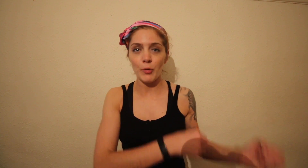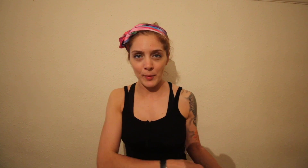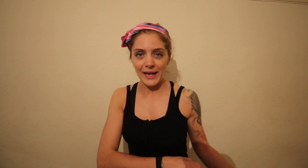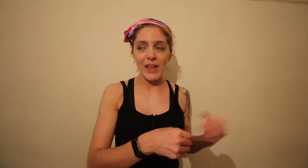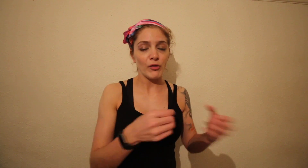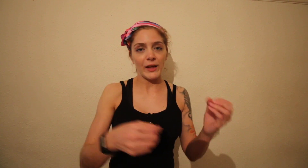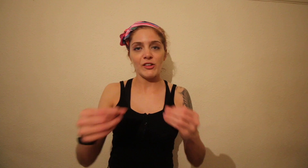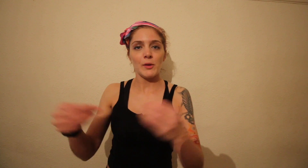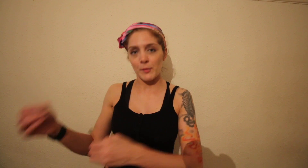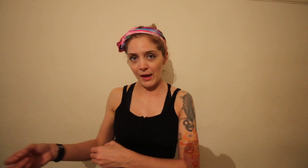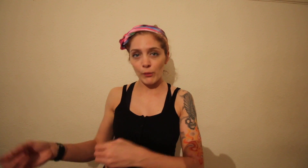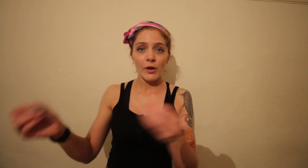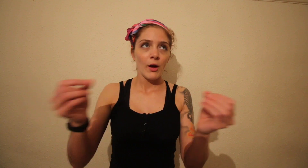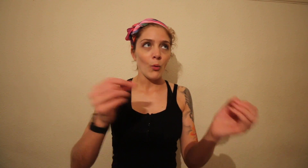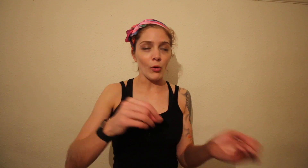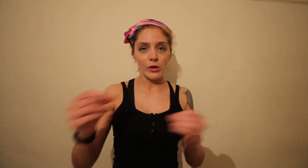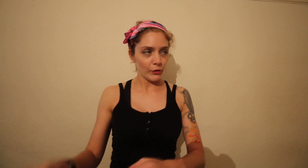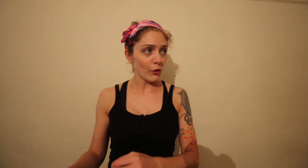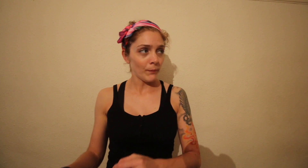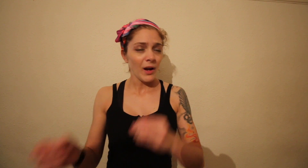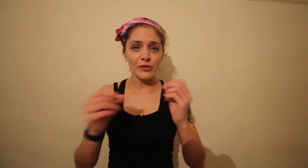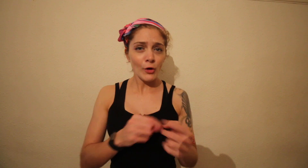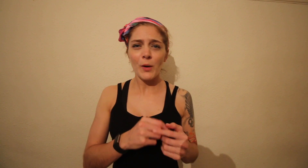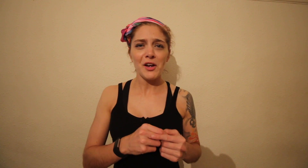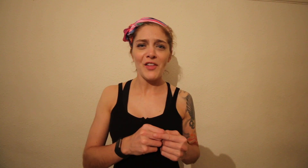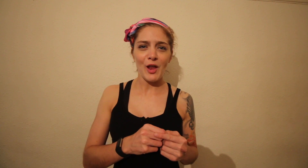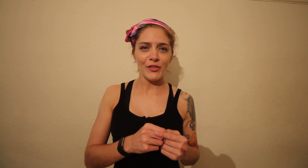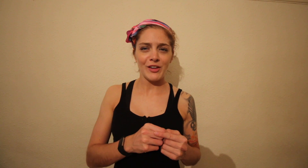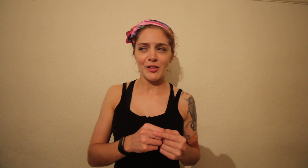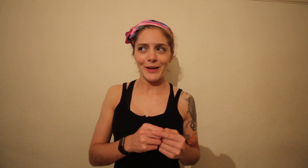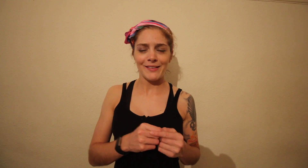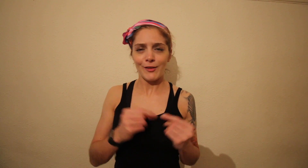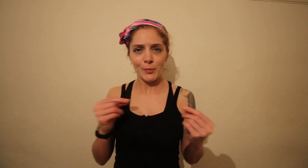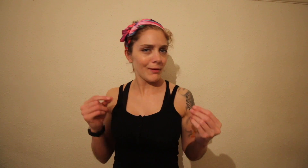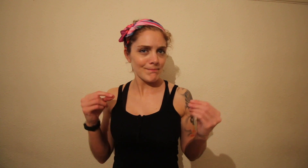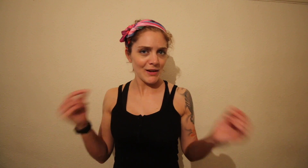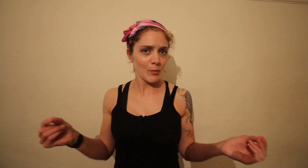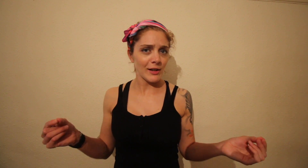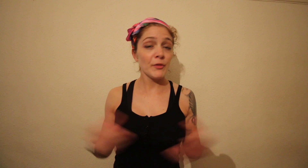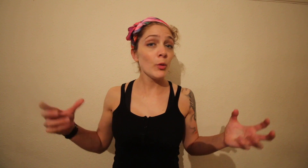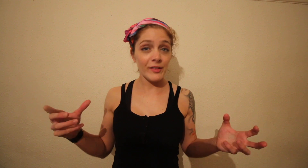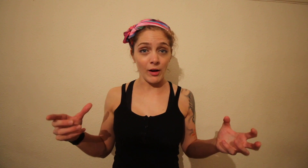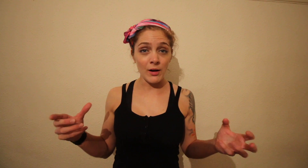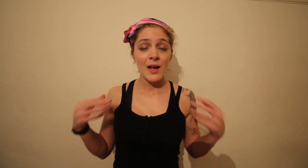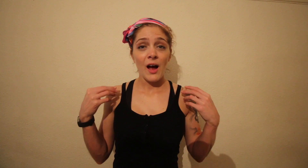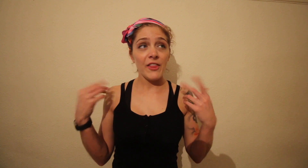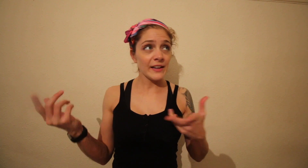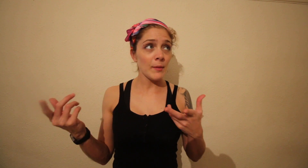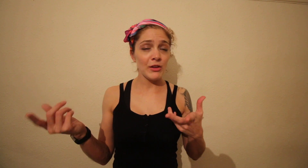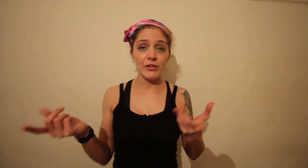properly, therefore they could do it themselves, what to look for. I don't quite know if that last sentence made sense, but never mind. Before we start, I think I mentioned